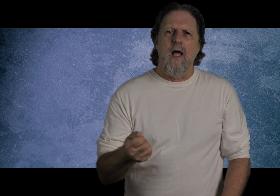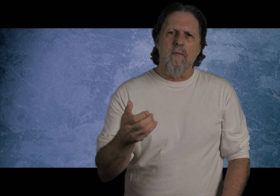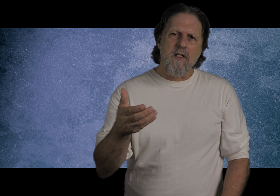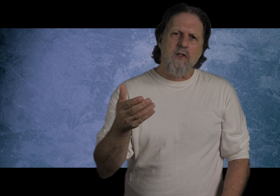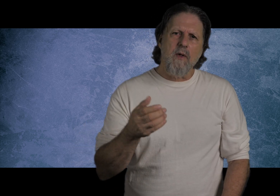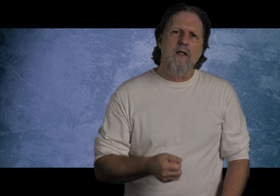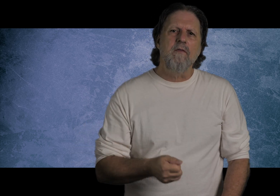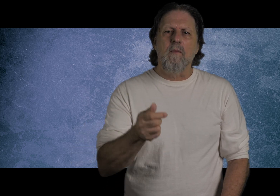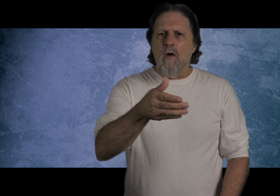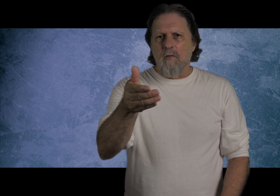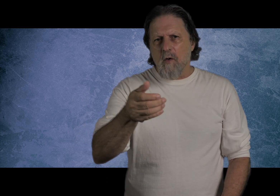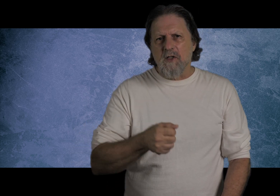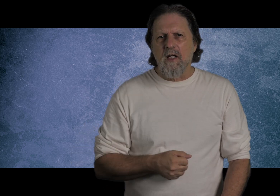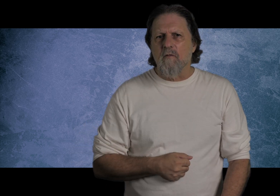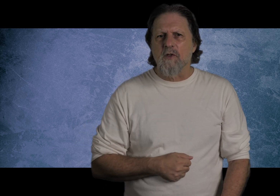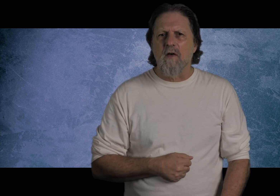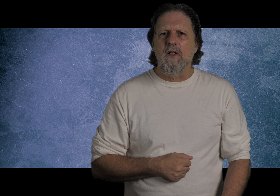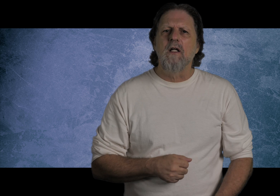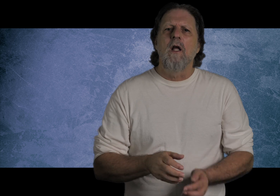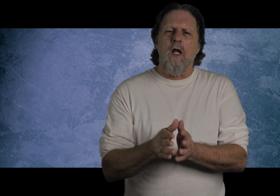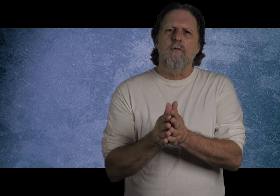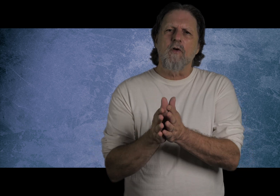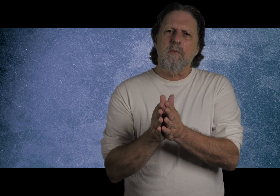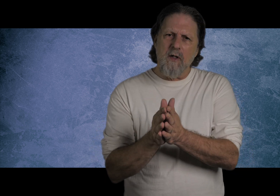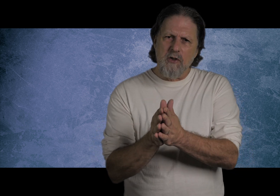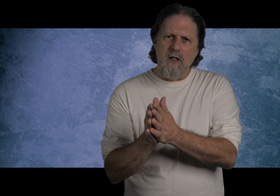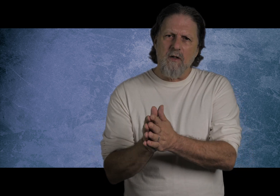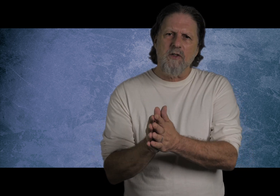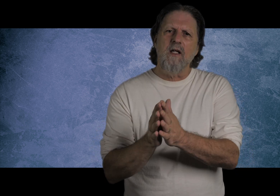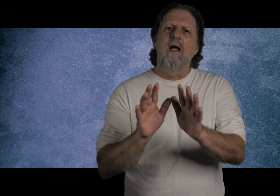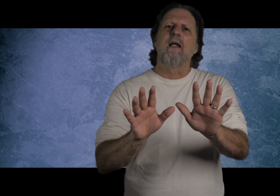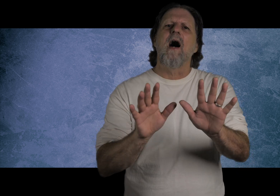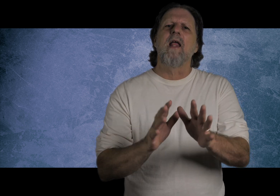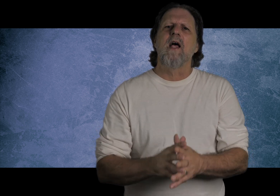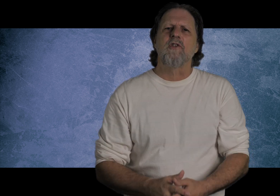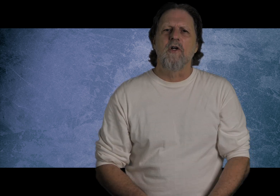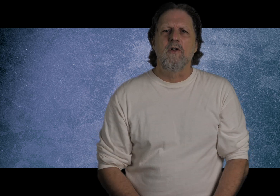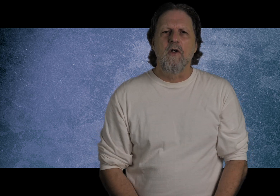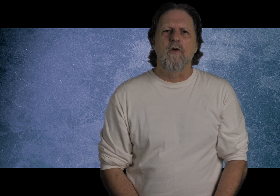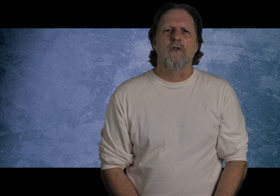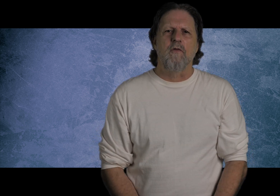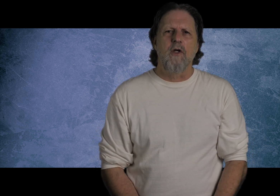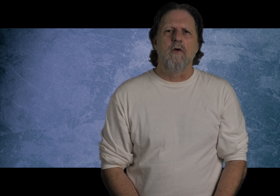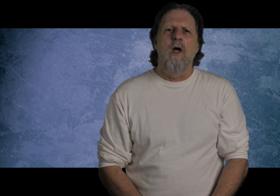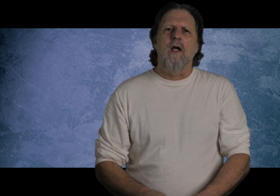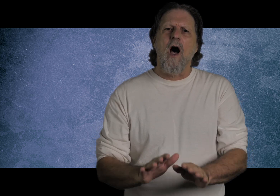And the message we can give them, we've already seen in verse 17, If you're spiritually thirsty, God has good news for you. God